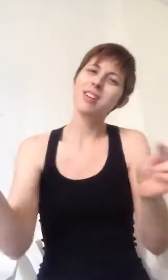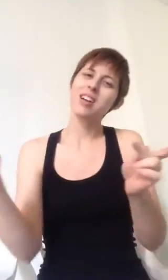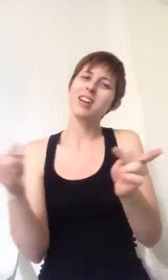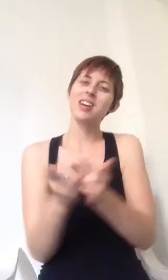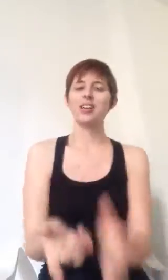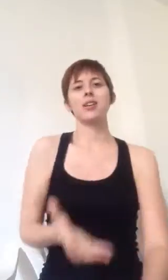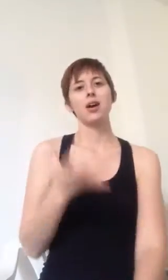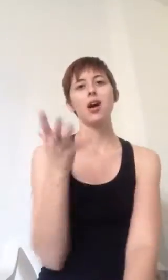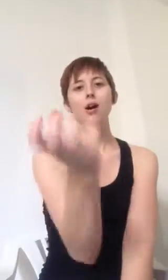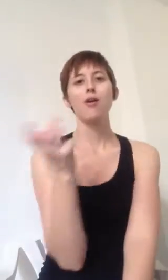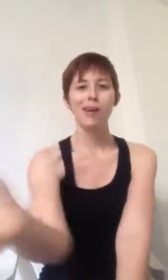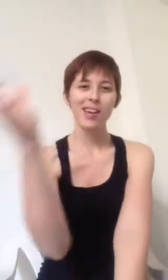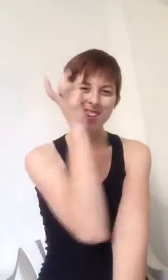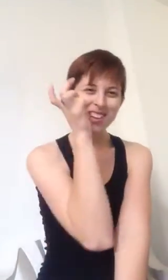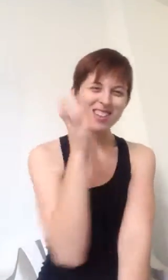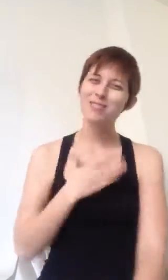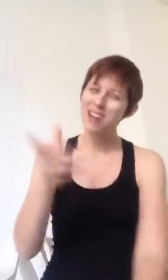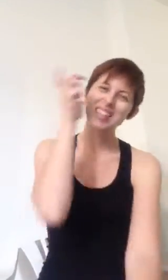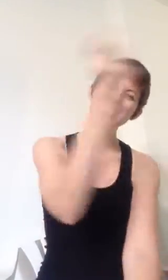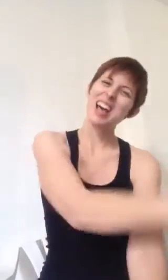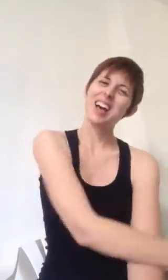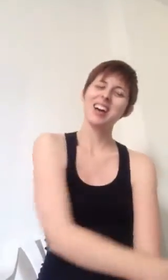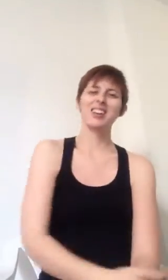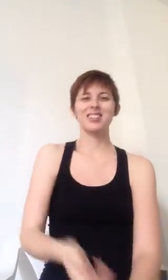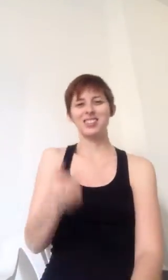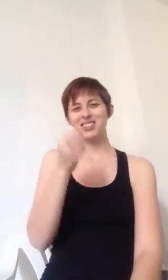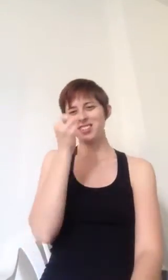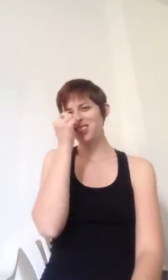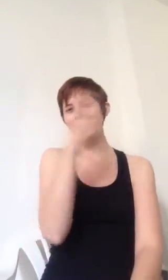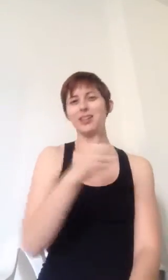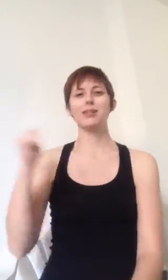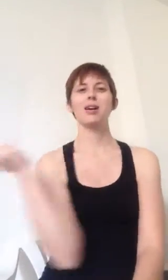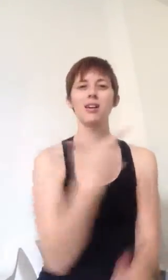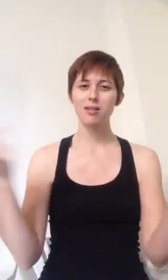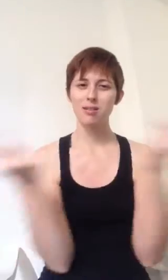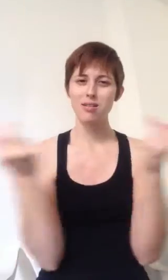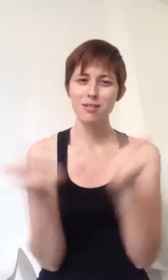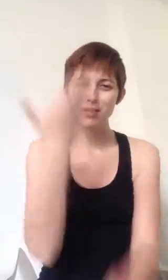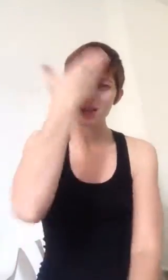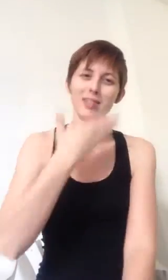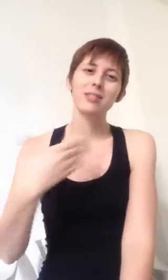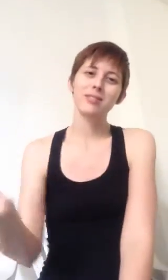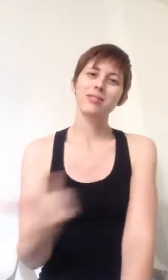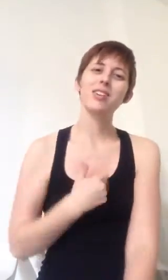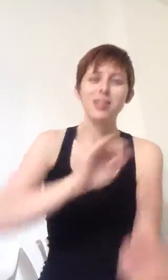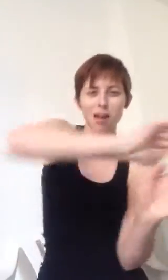place, I wanna hear my sound, don't care about all the pain it's gonna